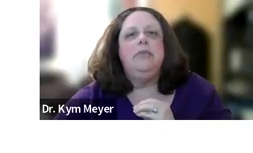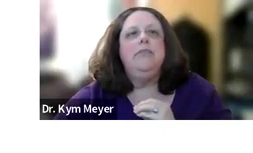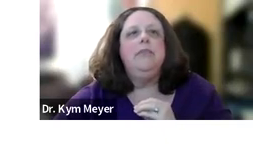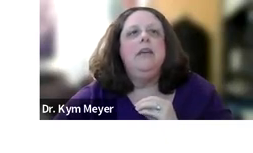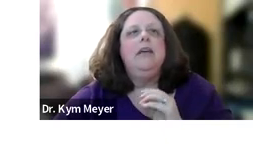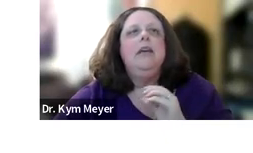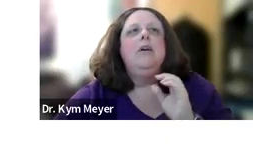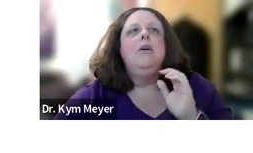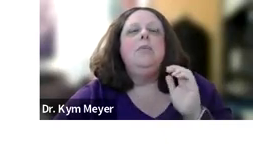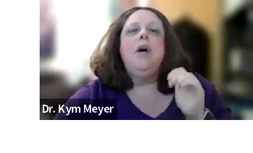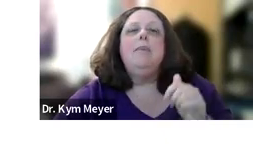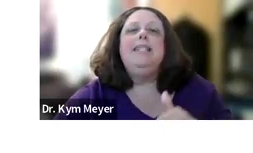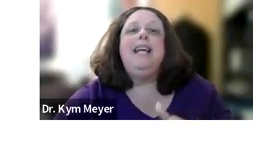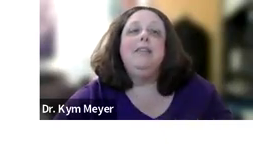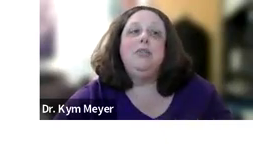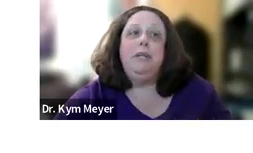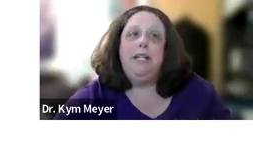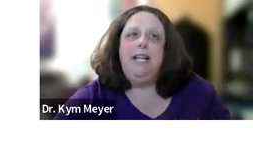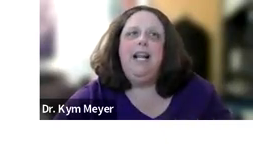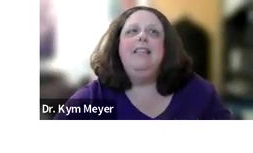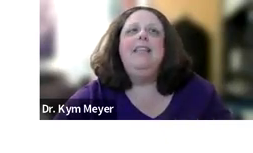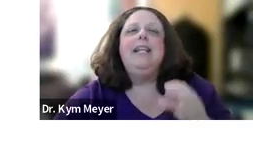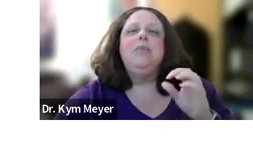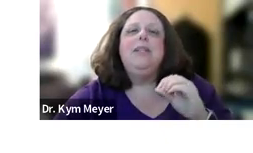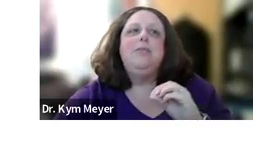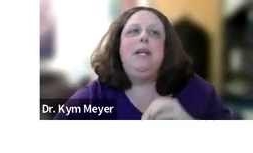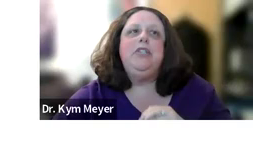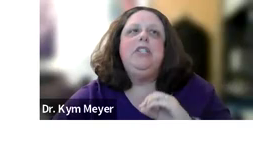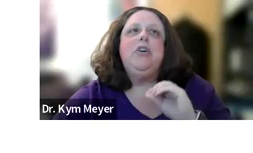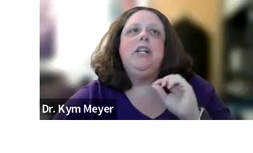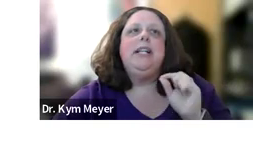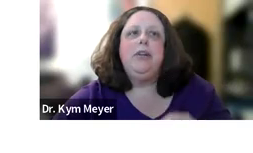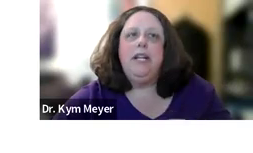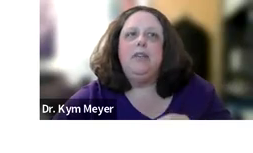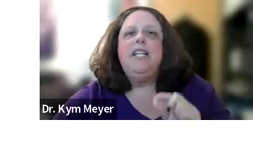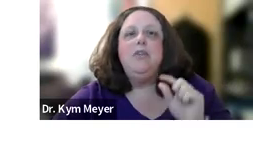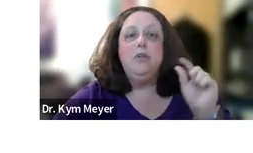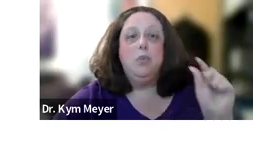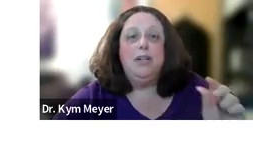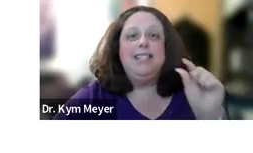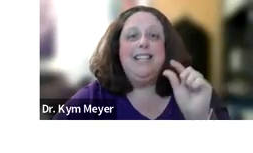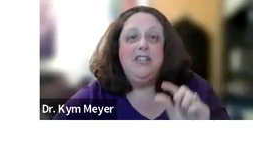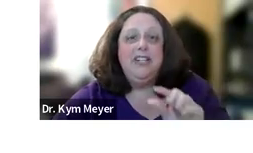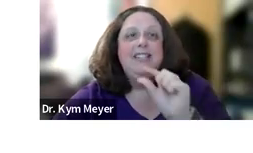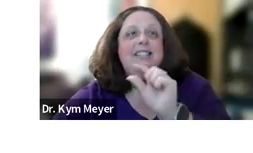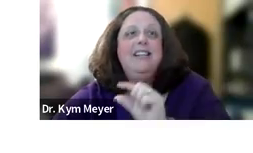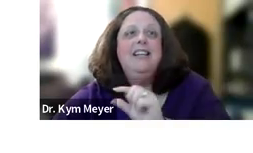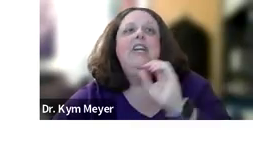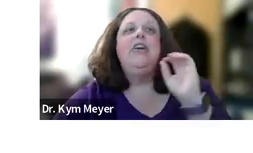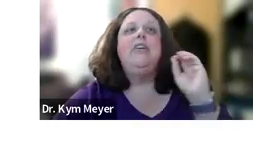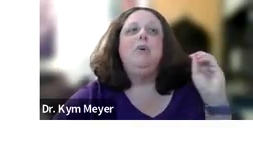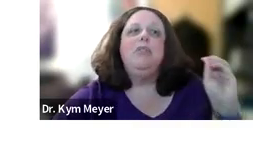talked to you. When we talk about intelligibility, that is when speech is heard clearly enough to hear those word distinctions.